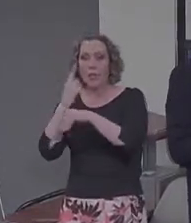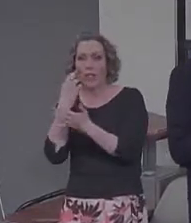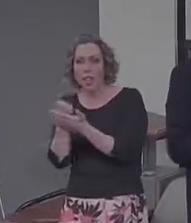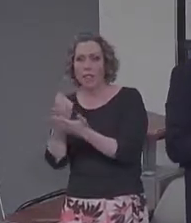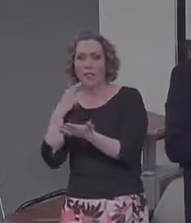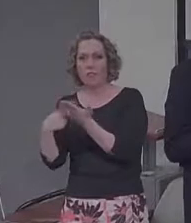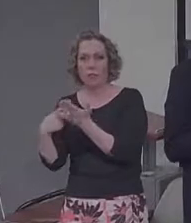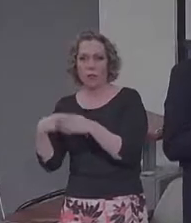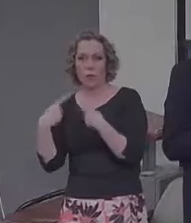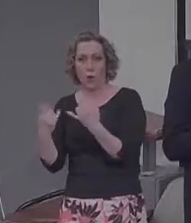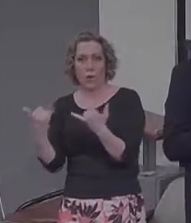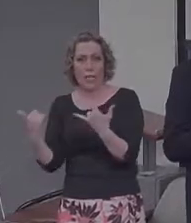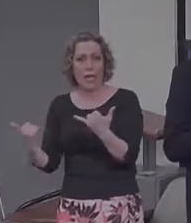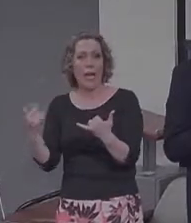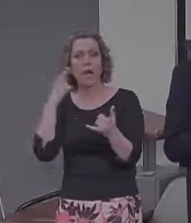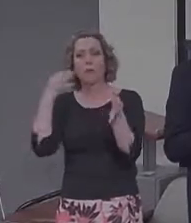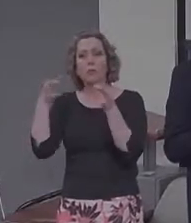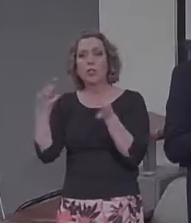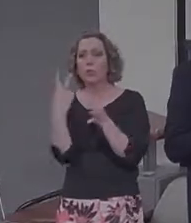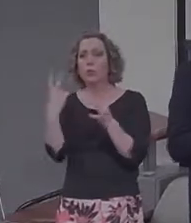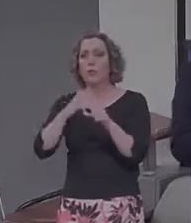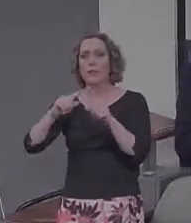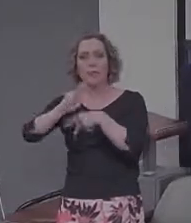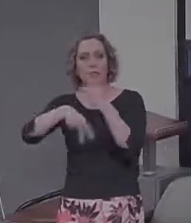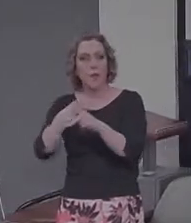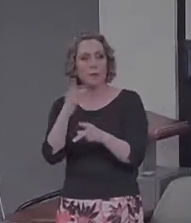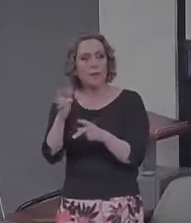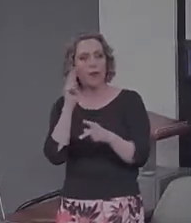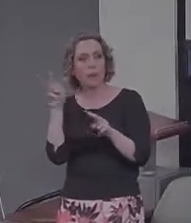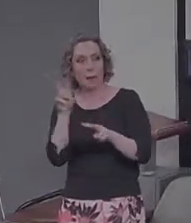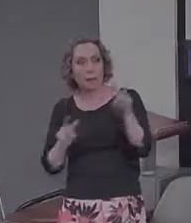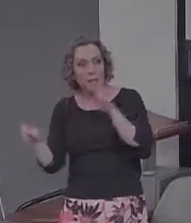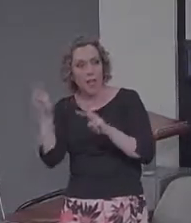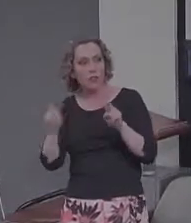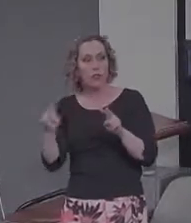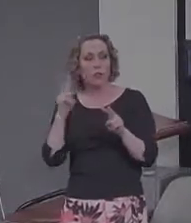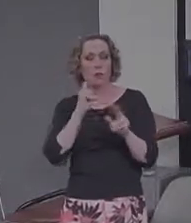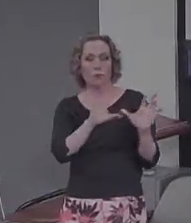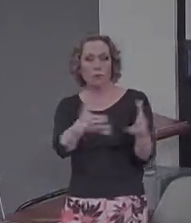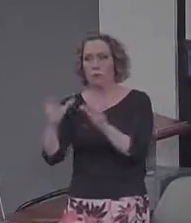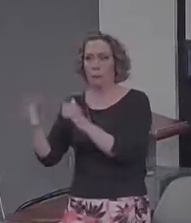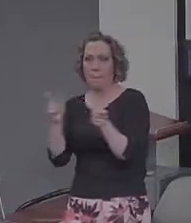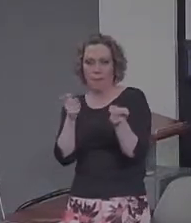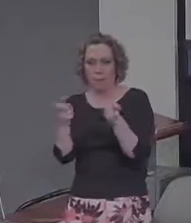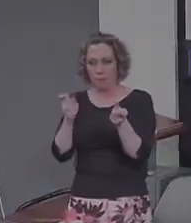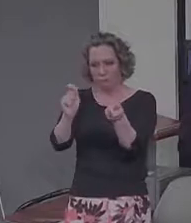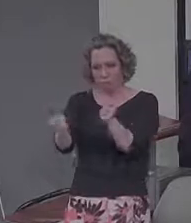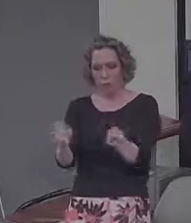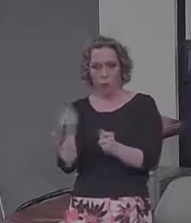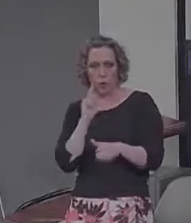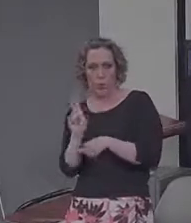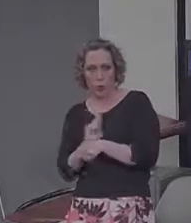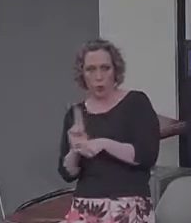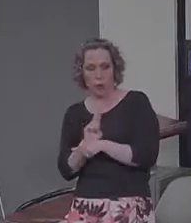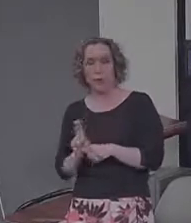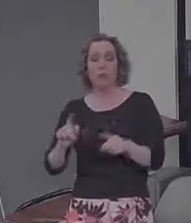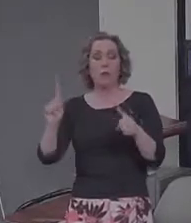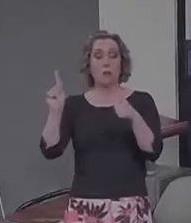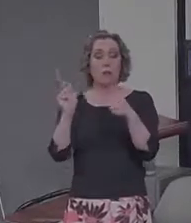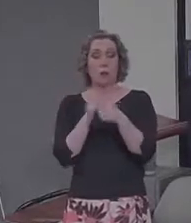And I'm going to tell you about two kinds of observations, two types of manipulations that we've used. First, I'm going to tell you about a